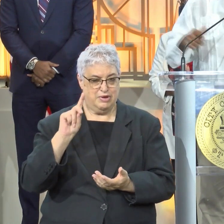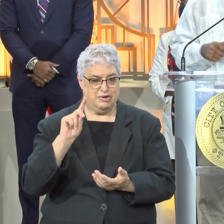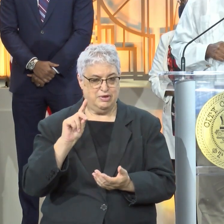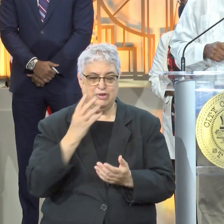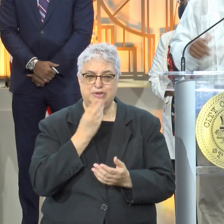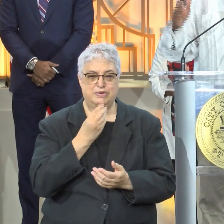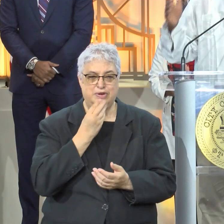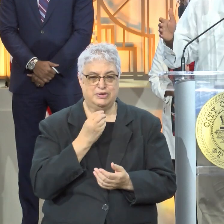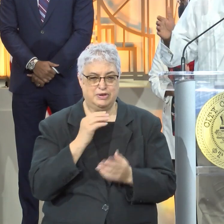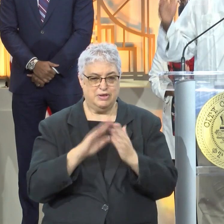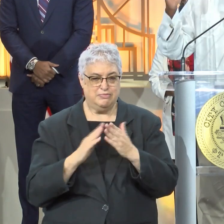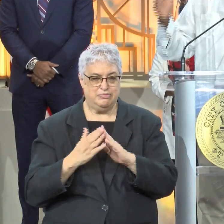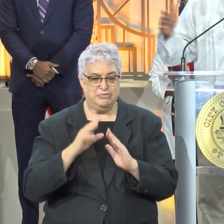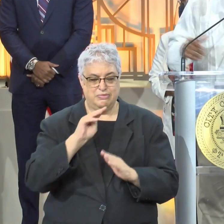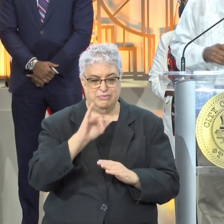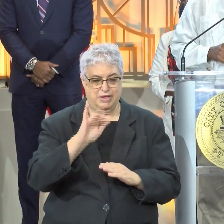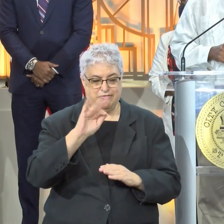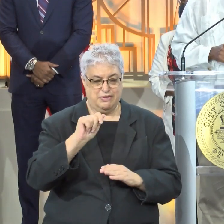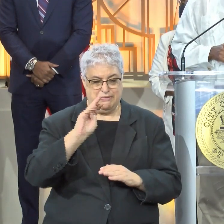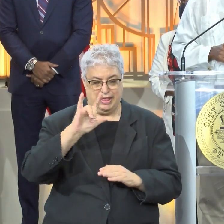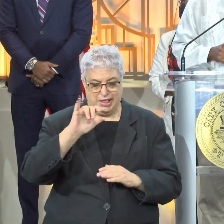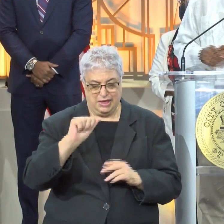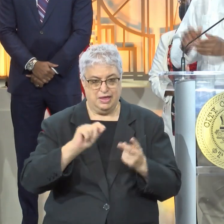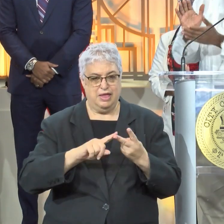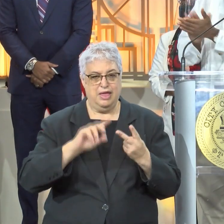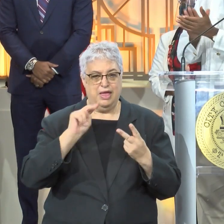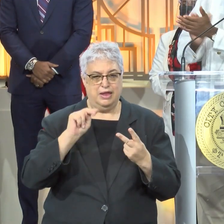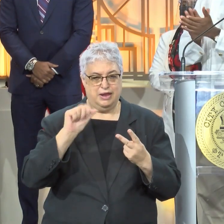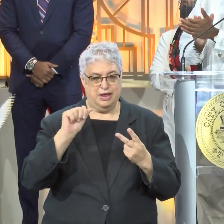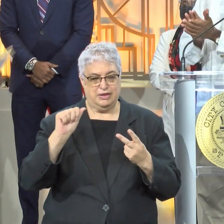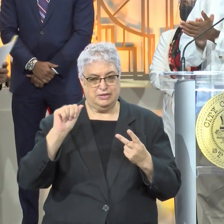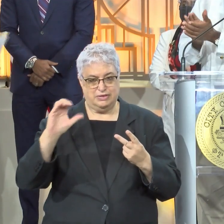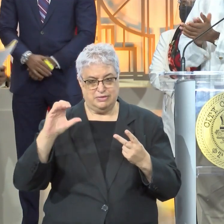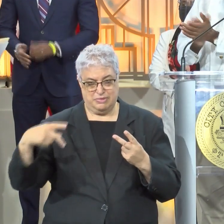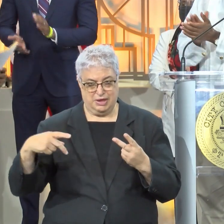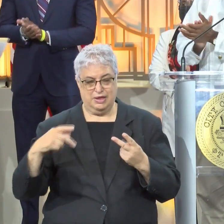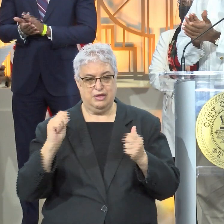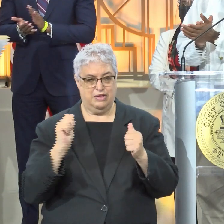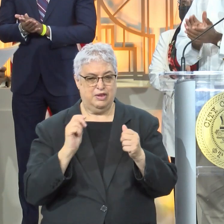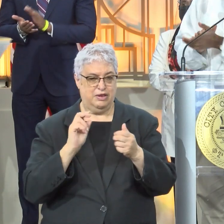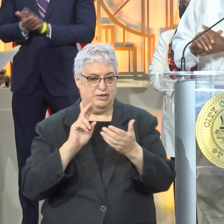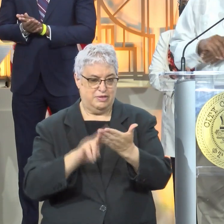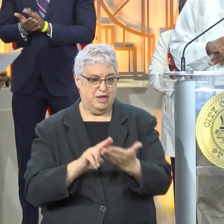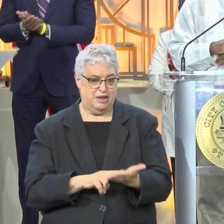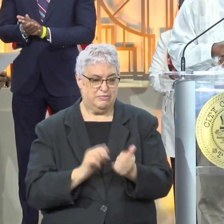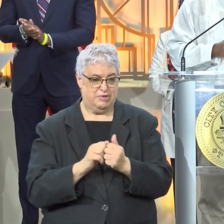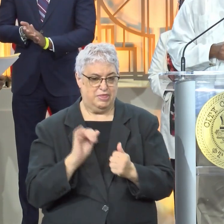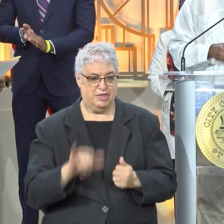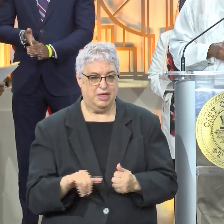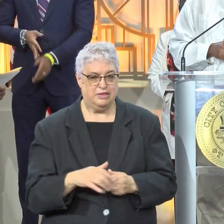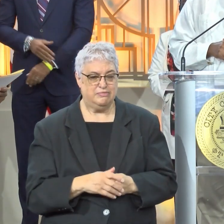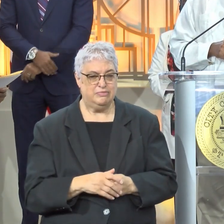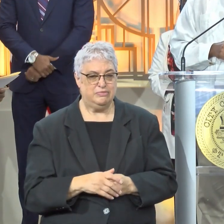could not do it. But Mi Familia and the NAACP did this jointly, so give them a round of applause. And Lee Vela